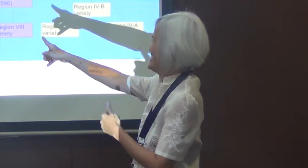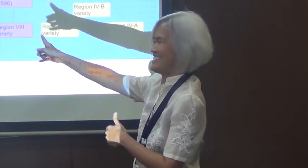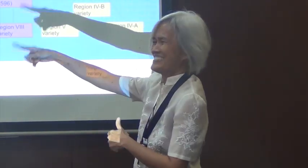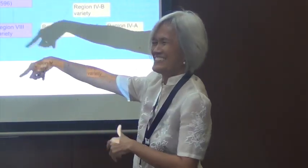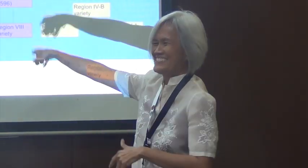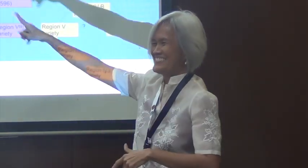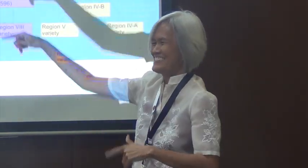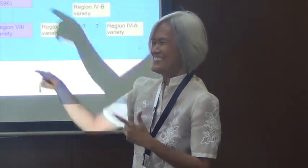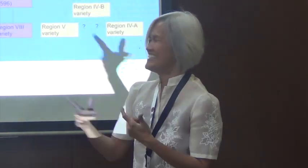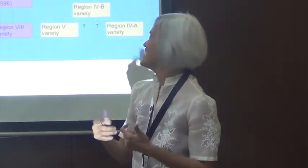then.